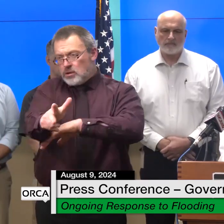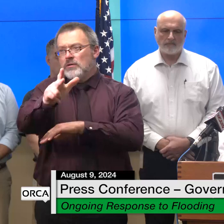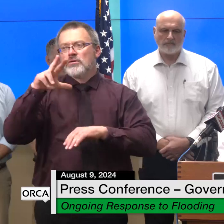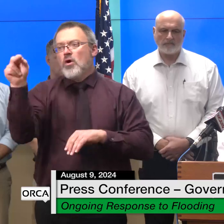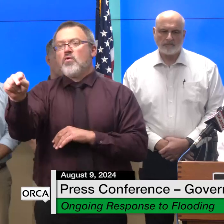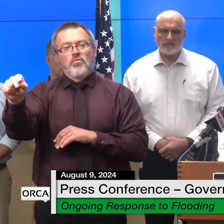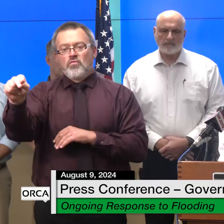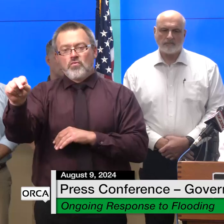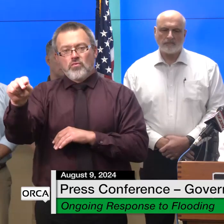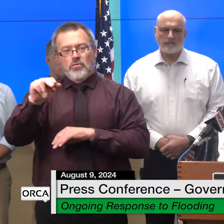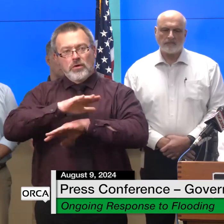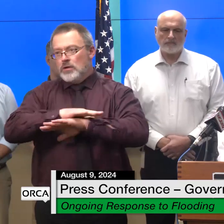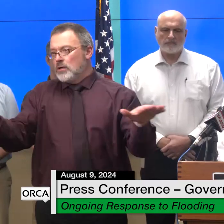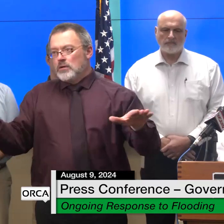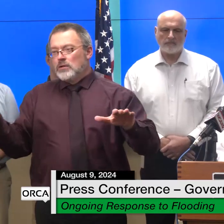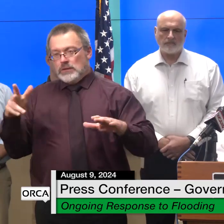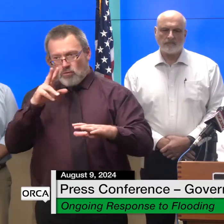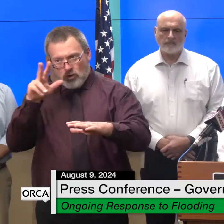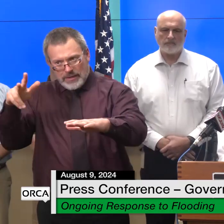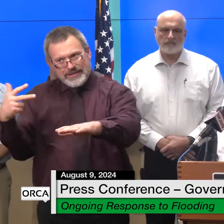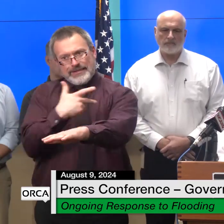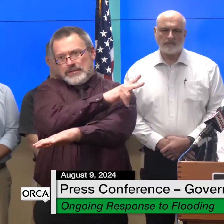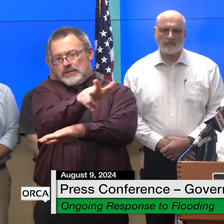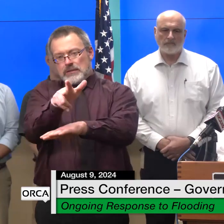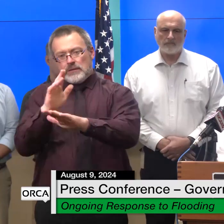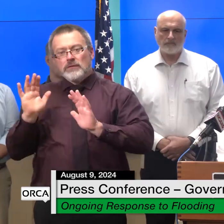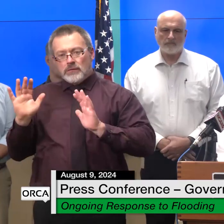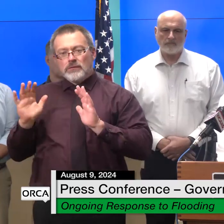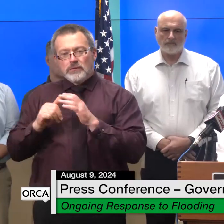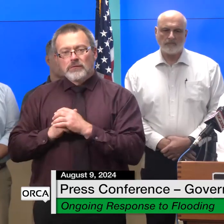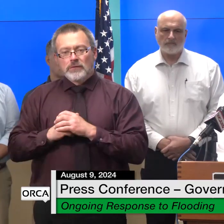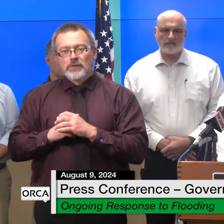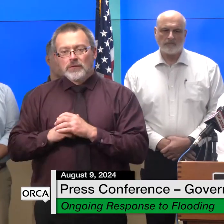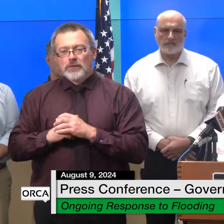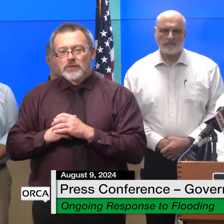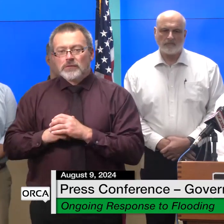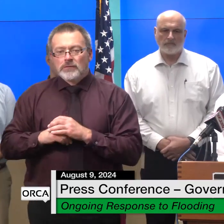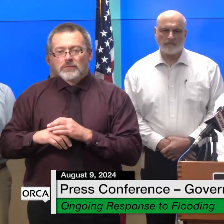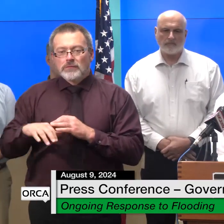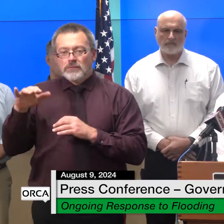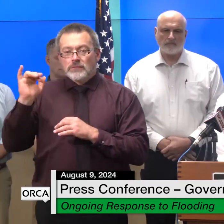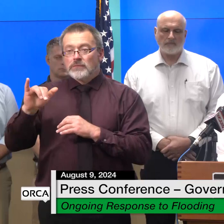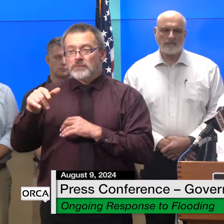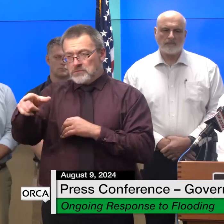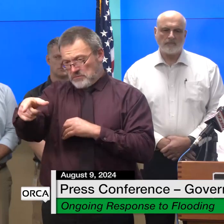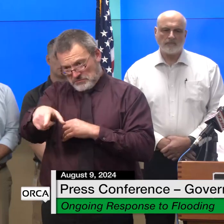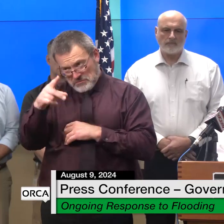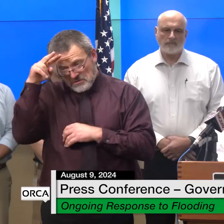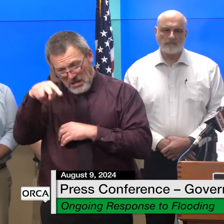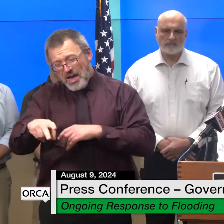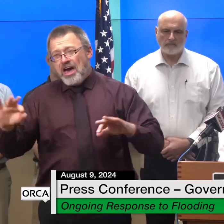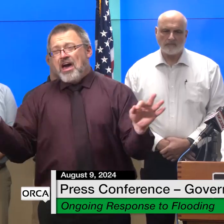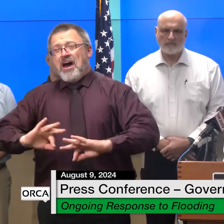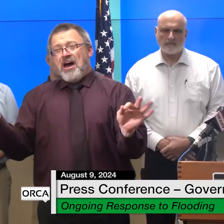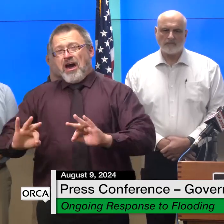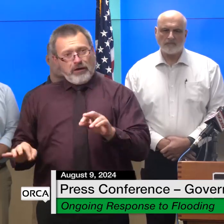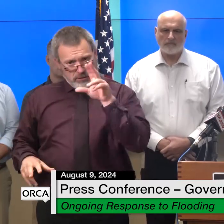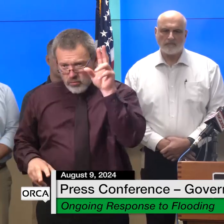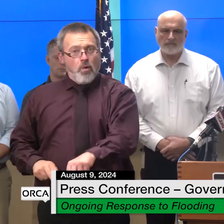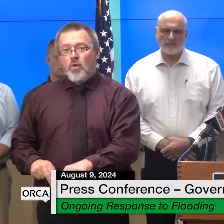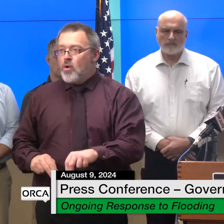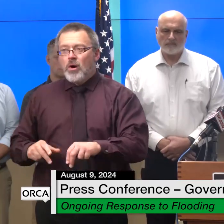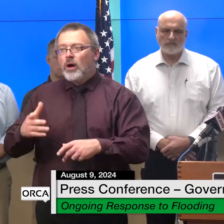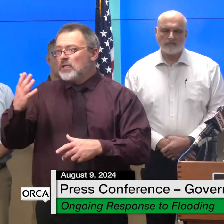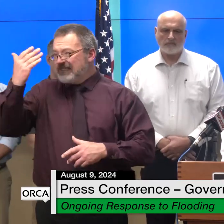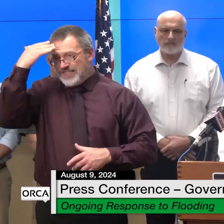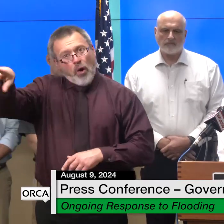flood sometimes there is no road under what appears to be a small amount of water over the pavement and make sure you're